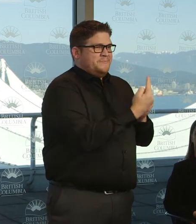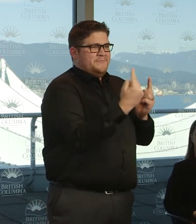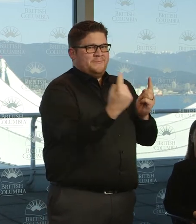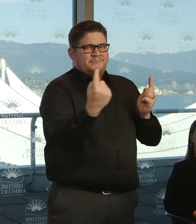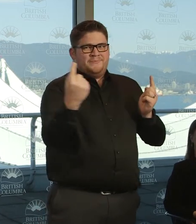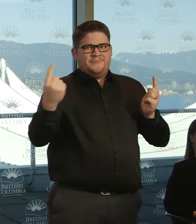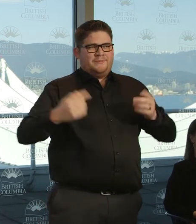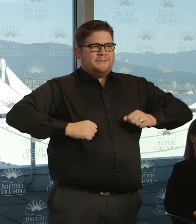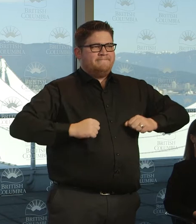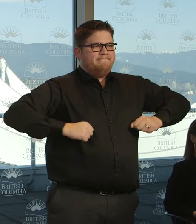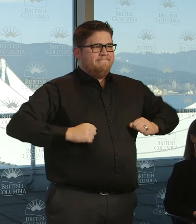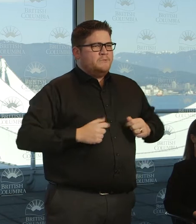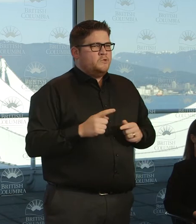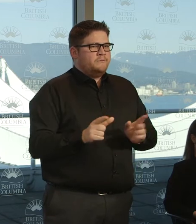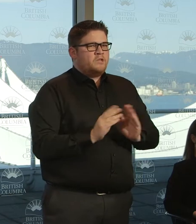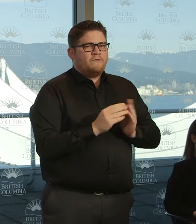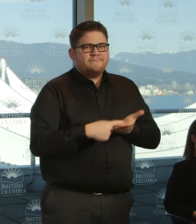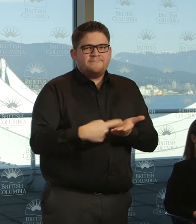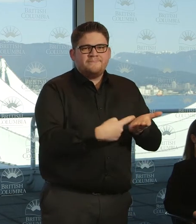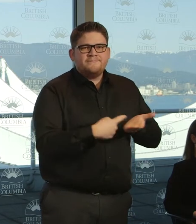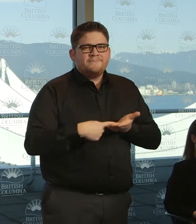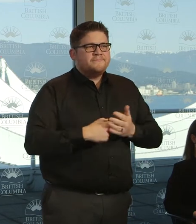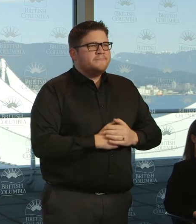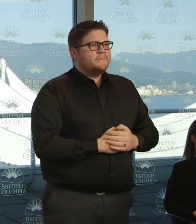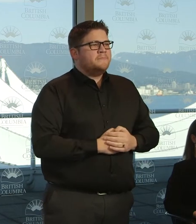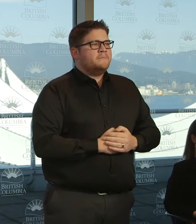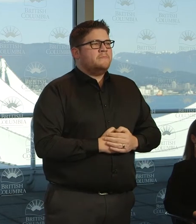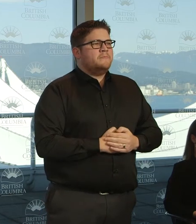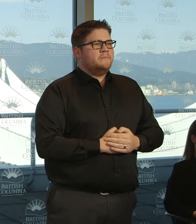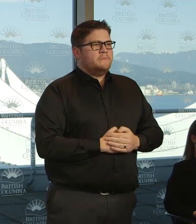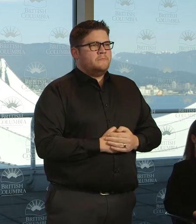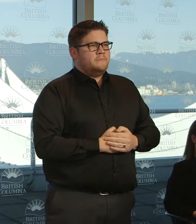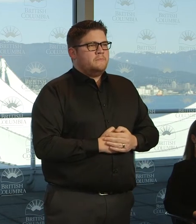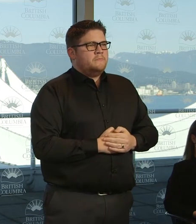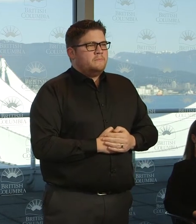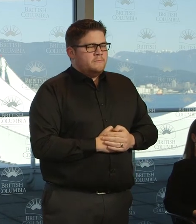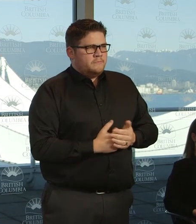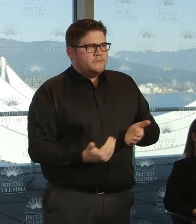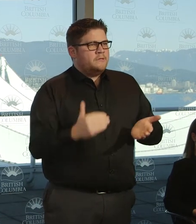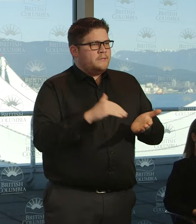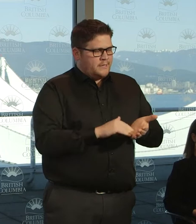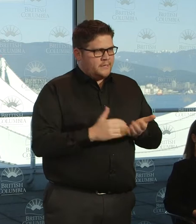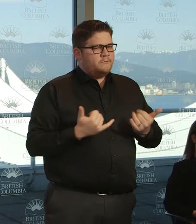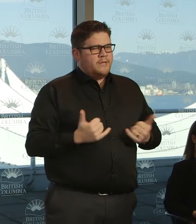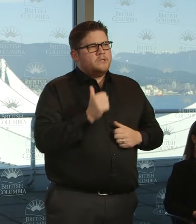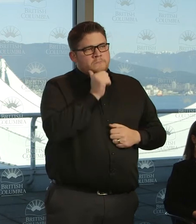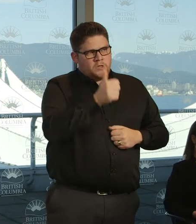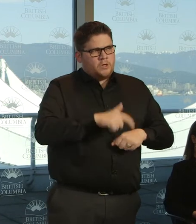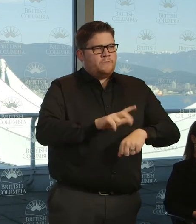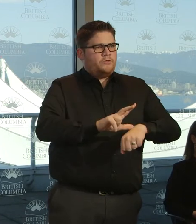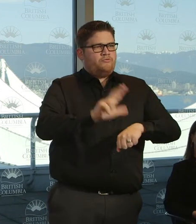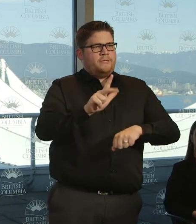conference, at the media event. We'll be briefing here tomorrow at the Vancouver Covenant offices at 3 o'clock